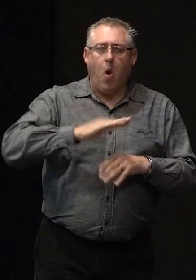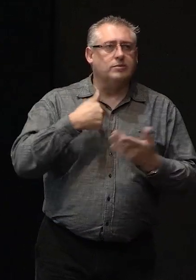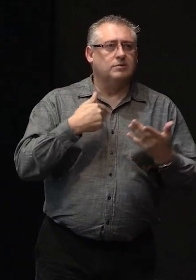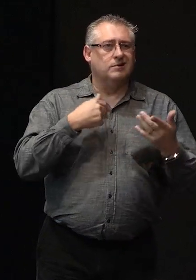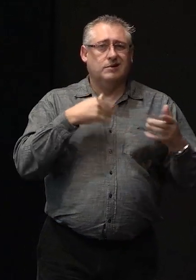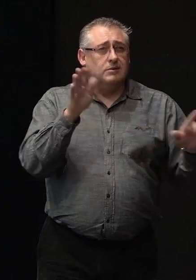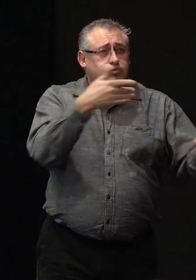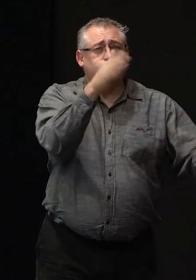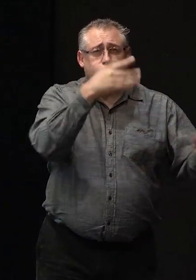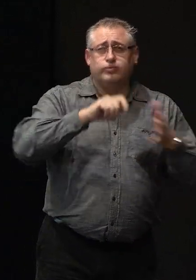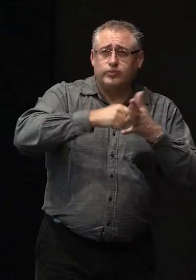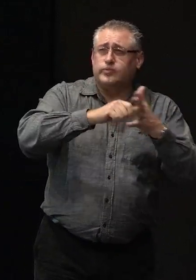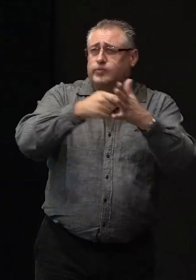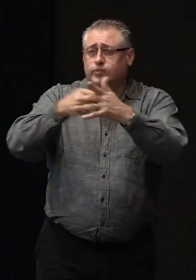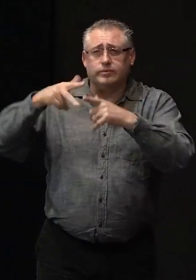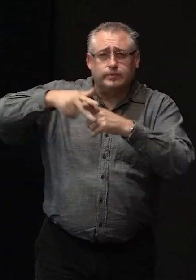want to have a